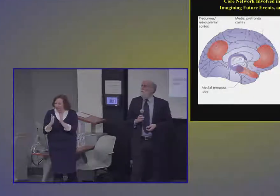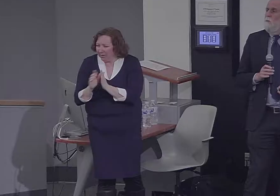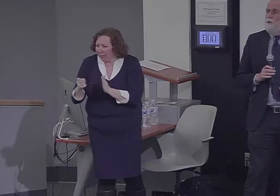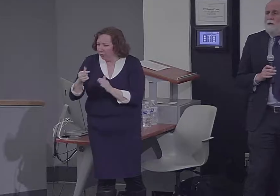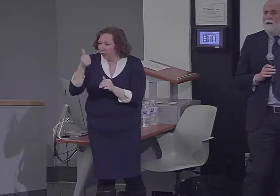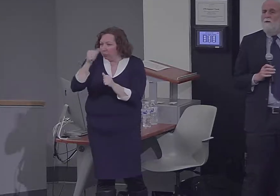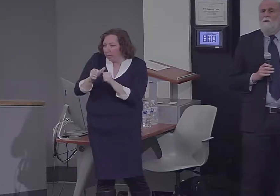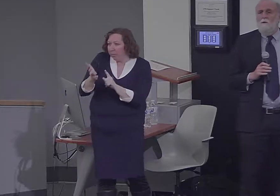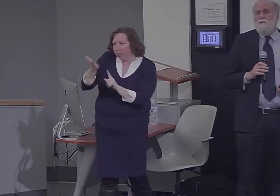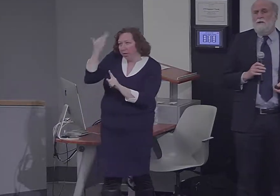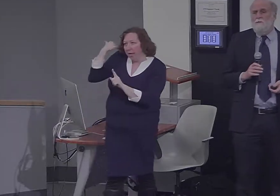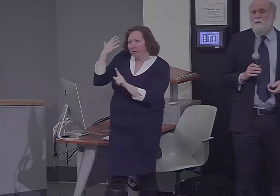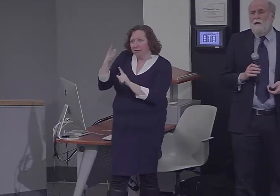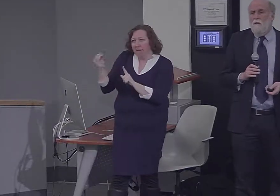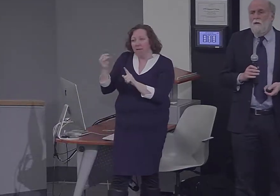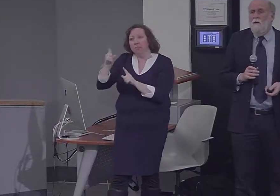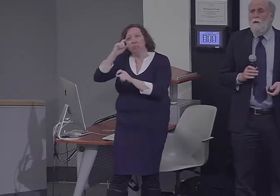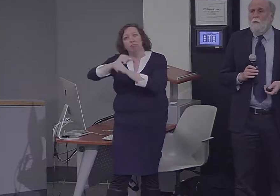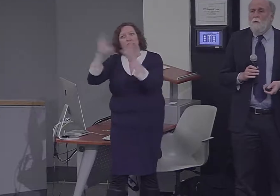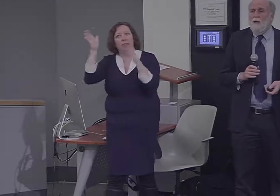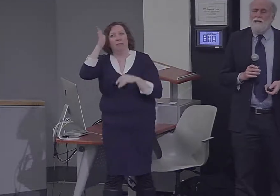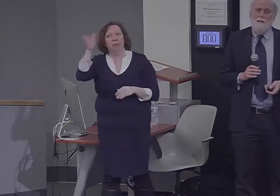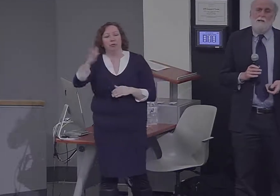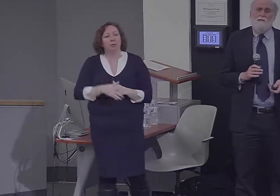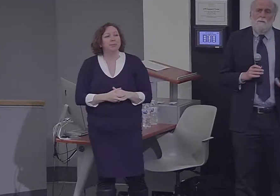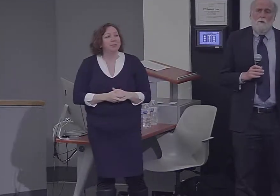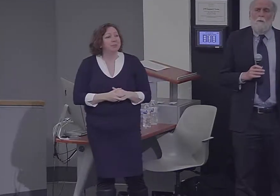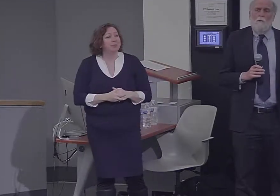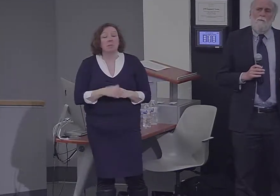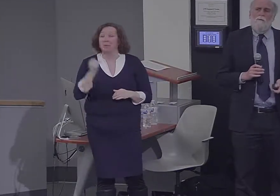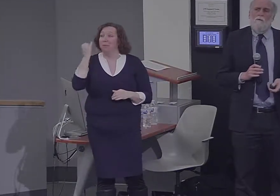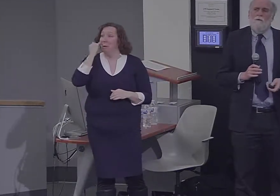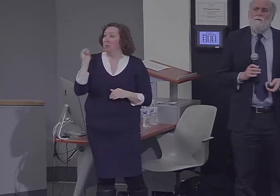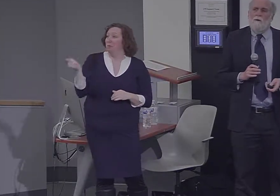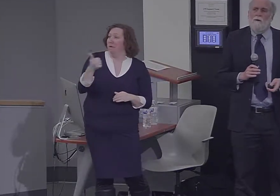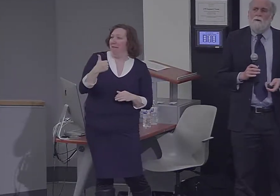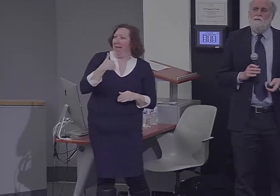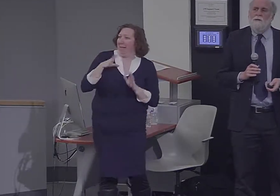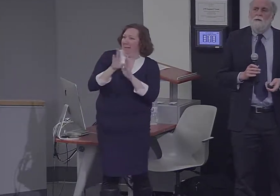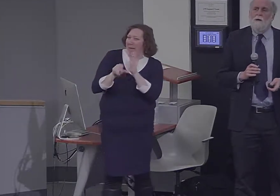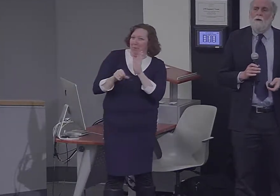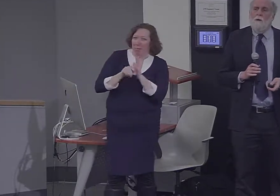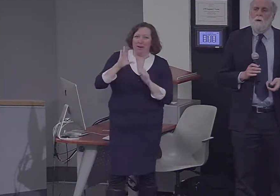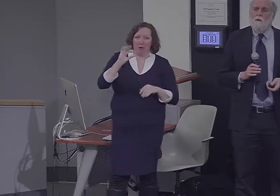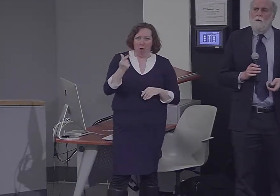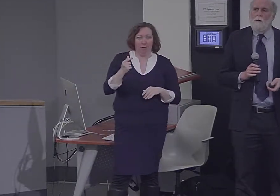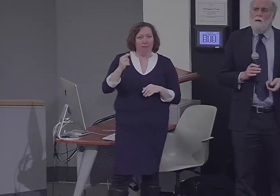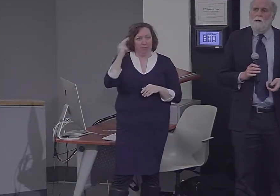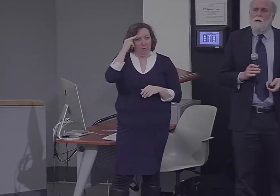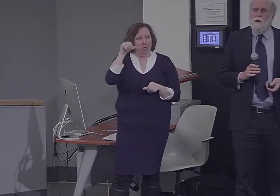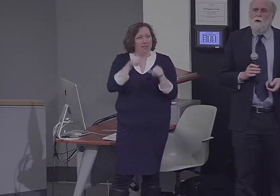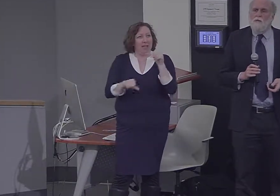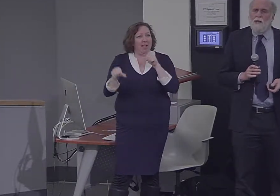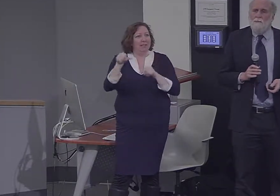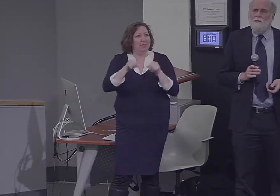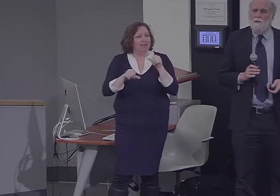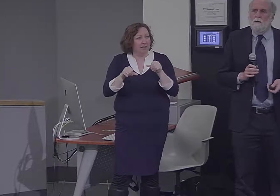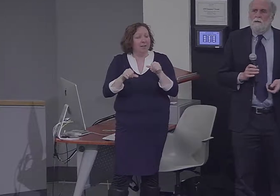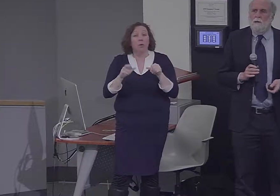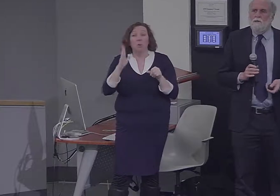you with a cognitive neuroscience background will recognize that what we're referring to here as the core network overlaps largely